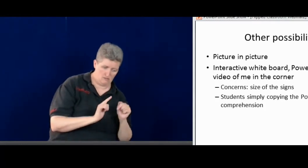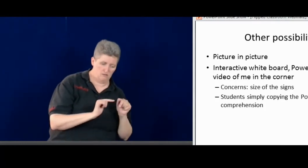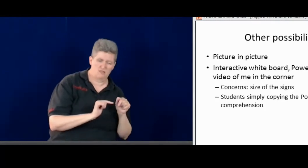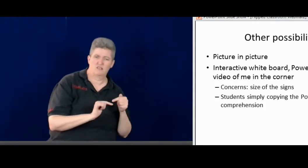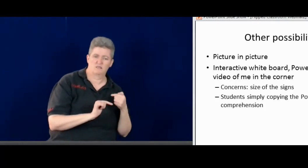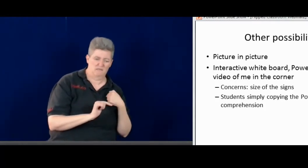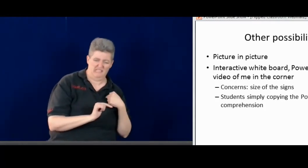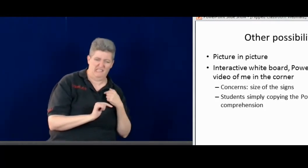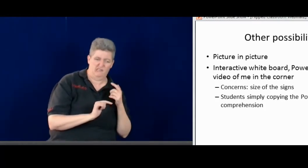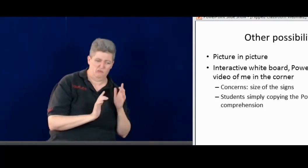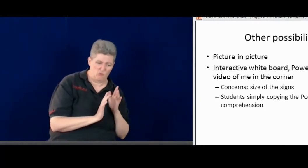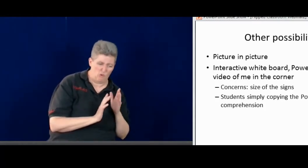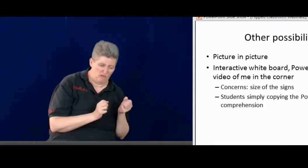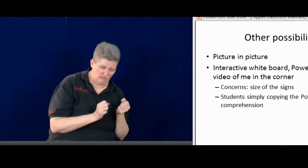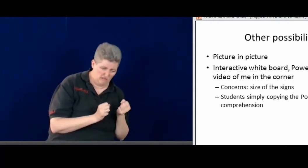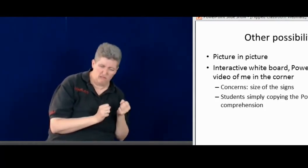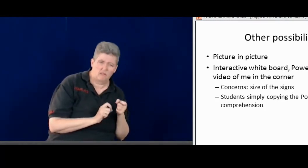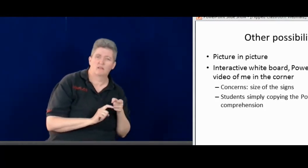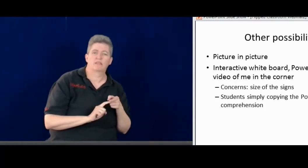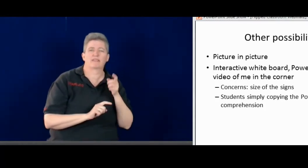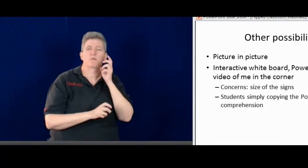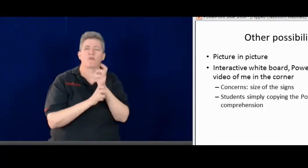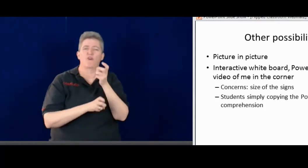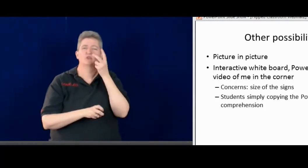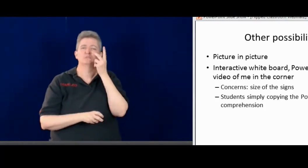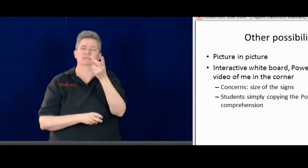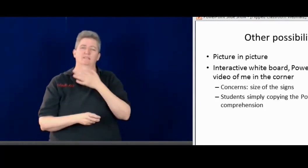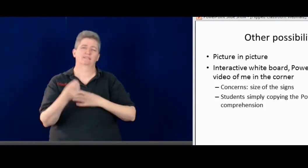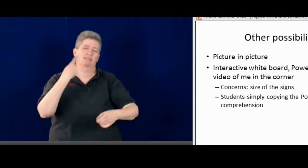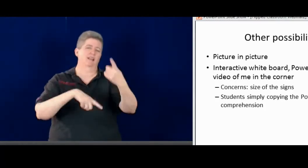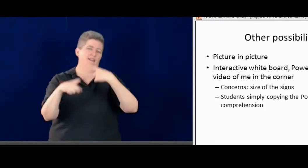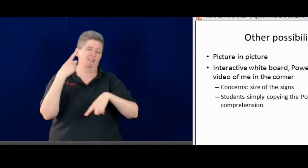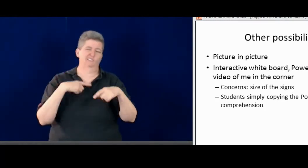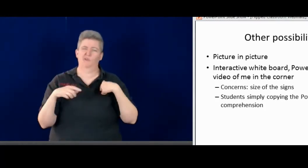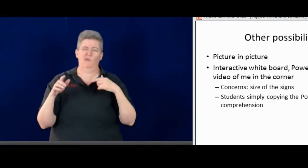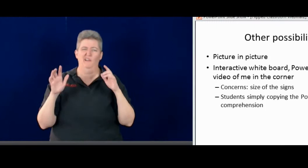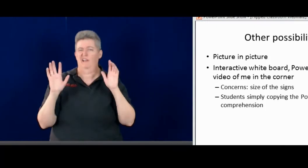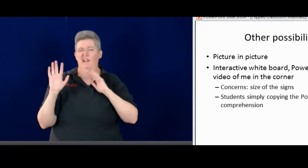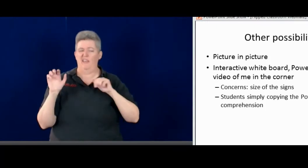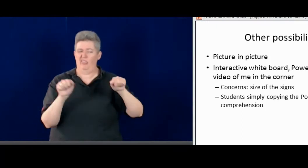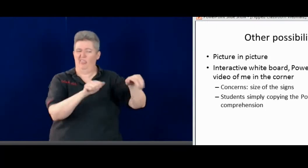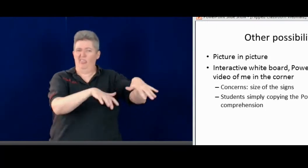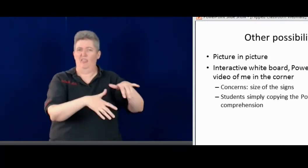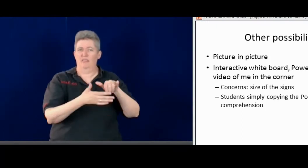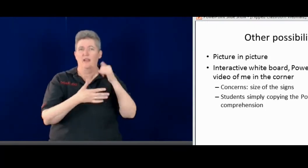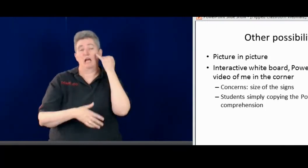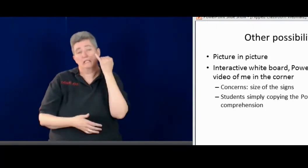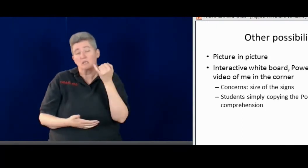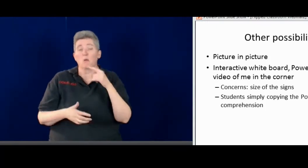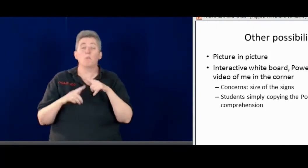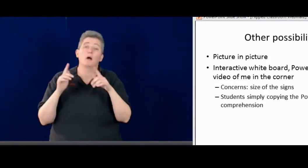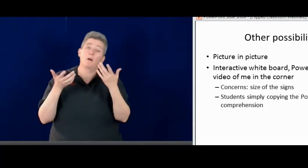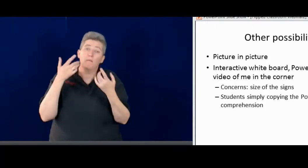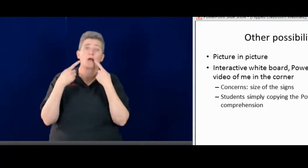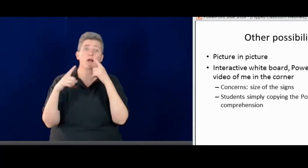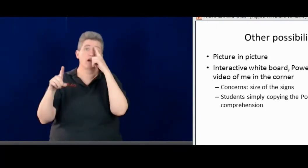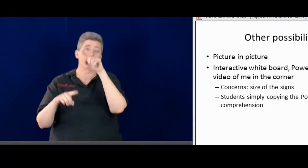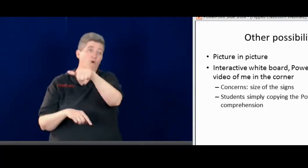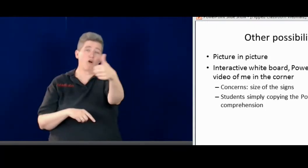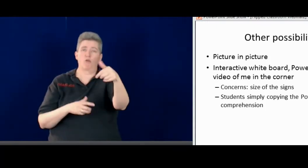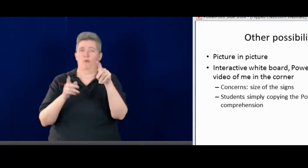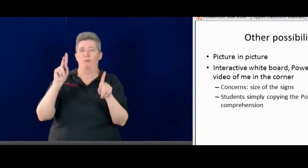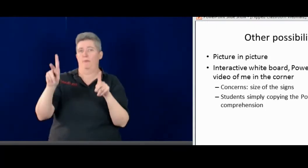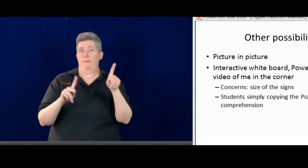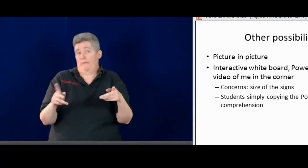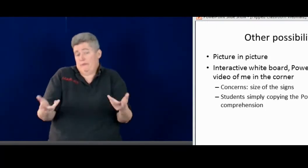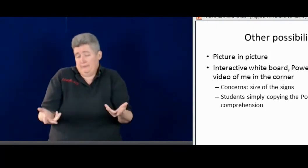And I was concerned if I was the smaller screen, they wouldn't be able to see my signs clearly. So I, I don't use the picture in